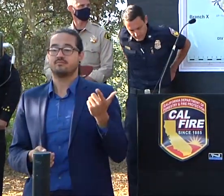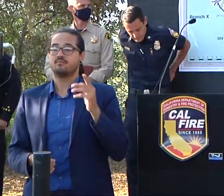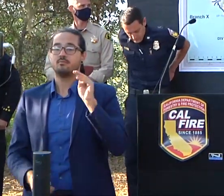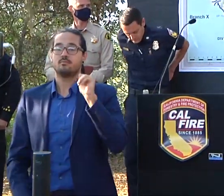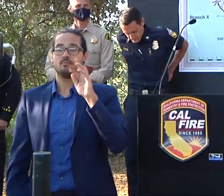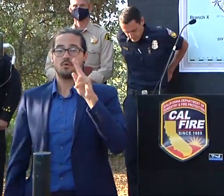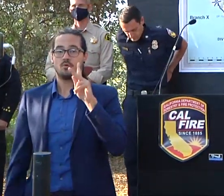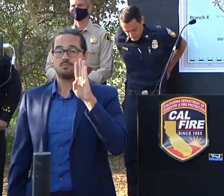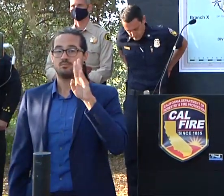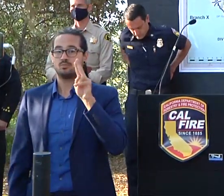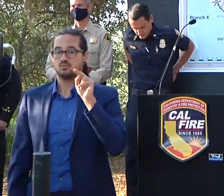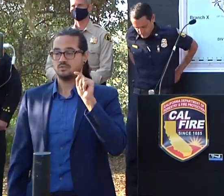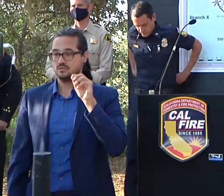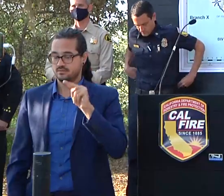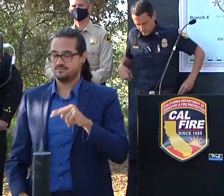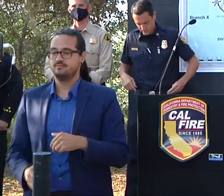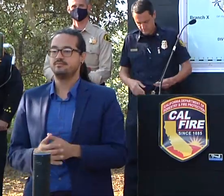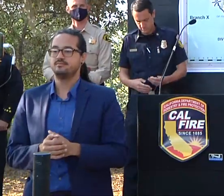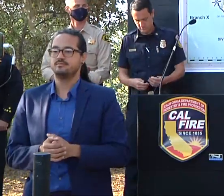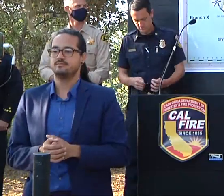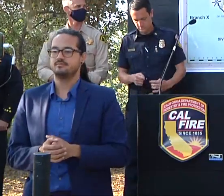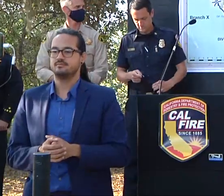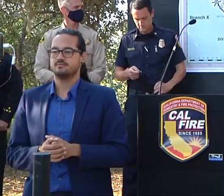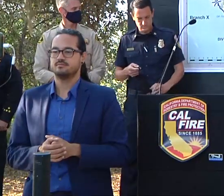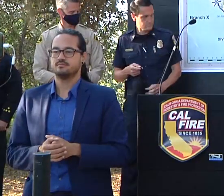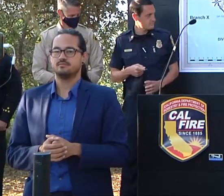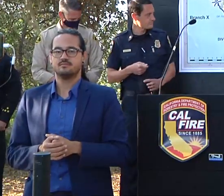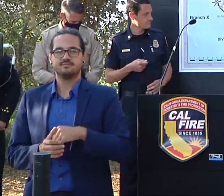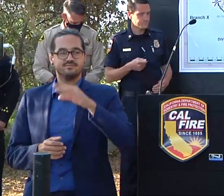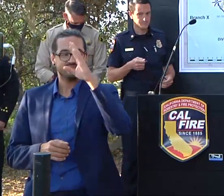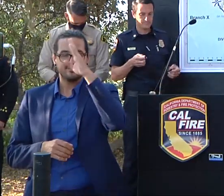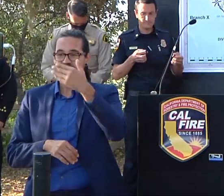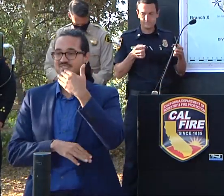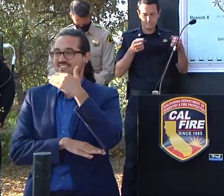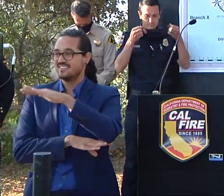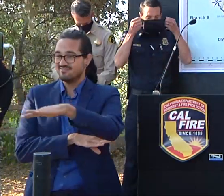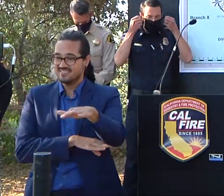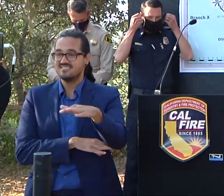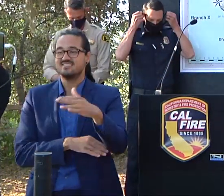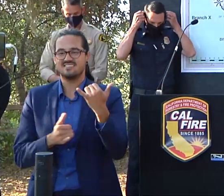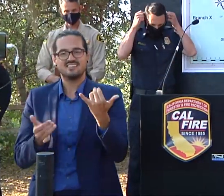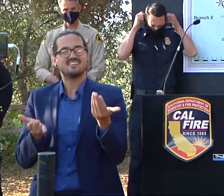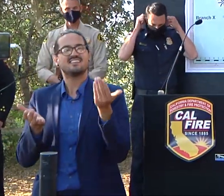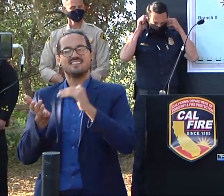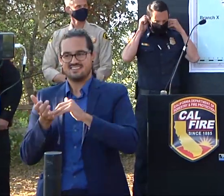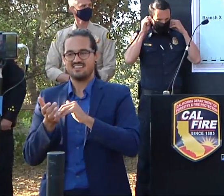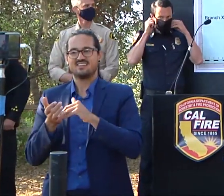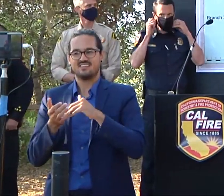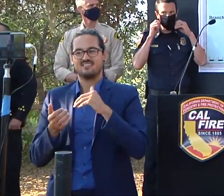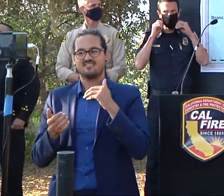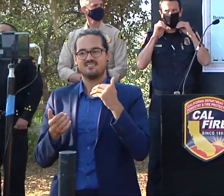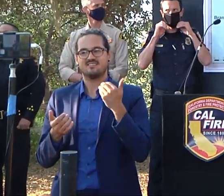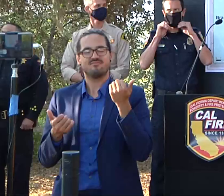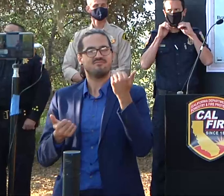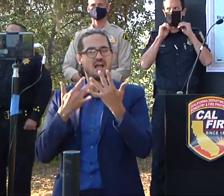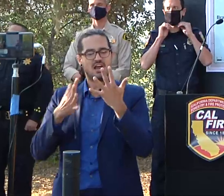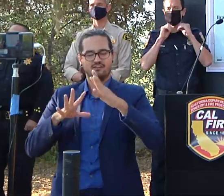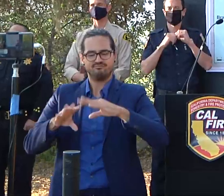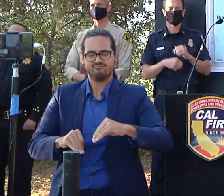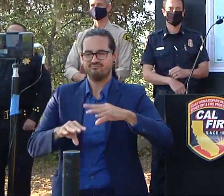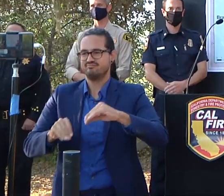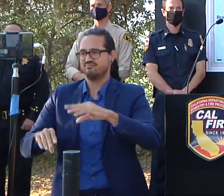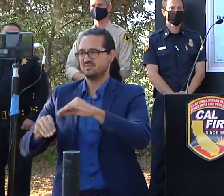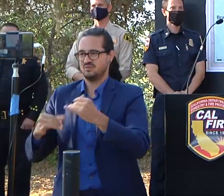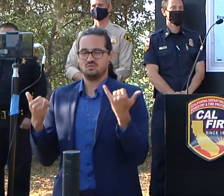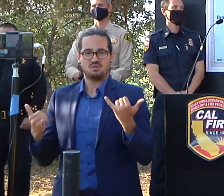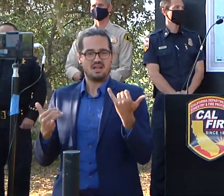good evening so we had another again productive day of our fire suppression efforts we're seeing a change or